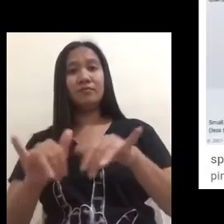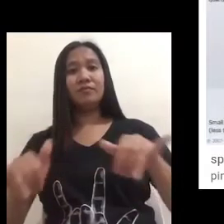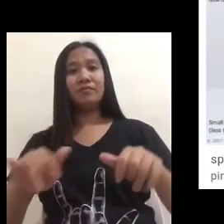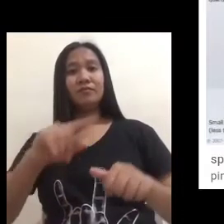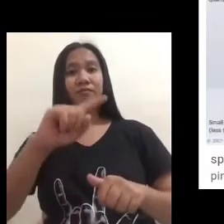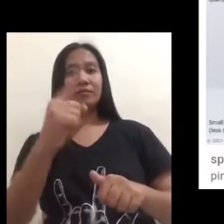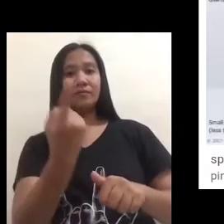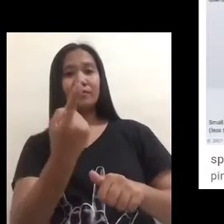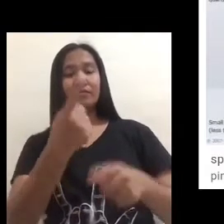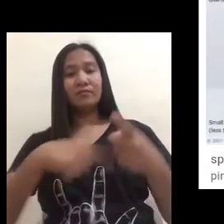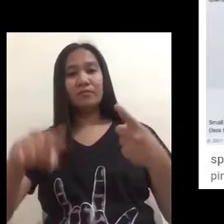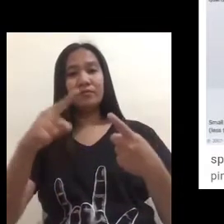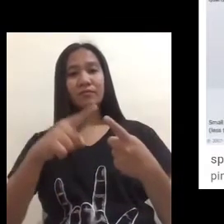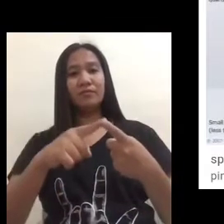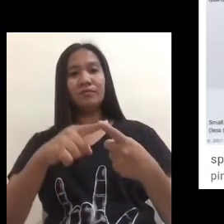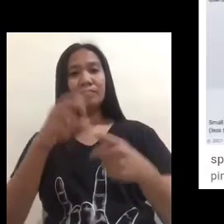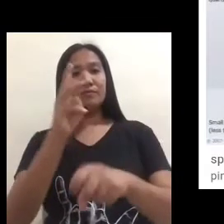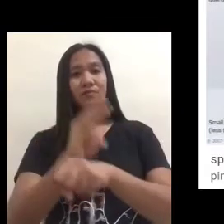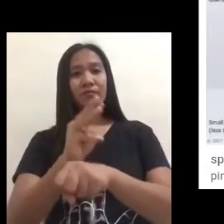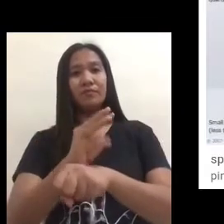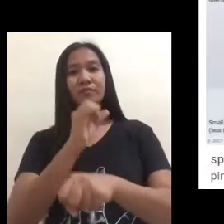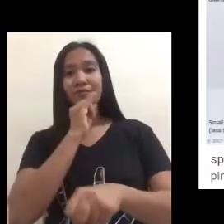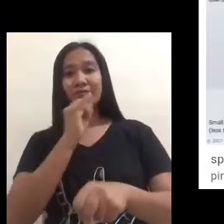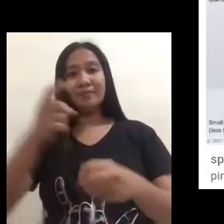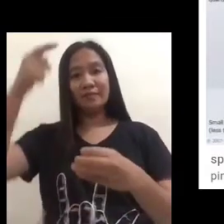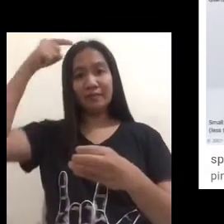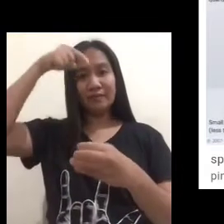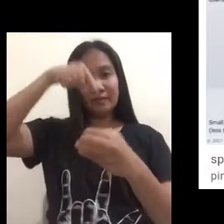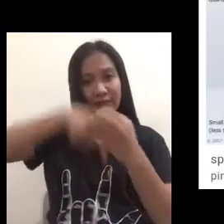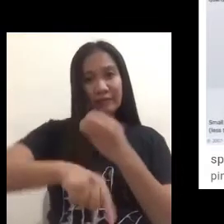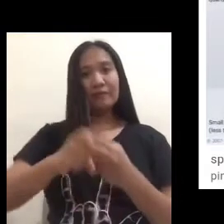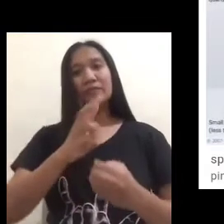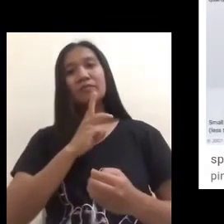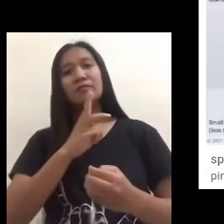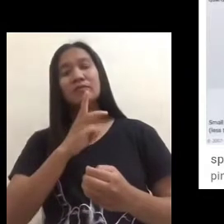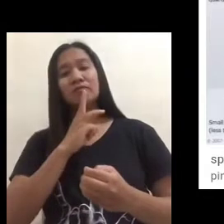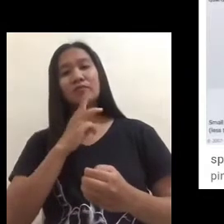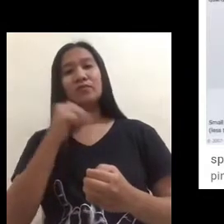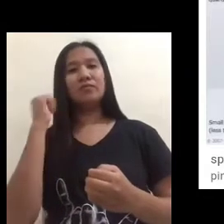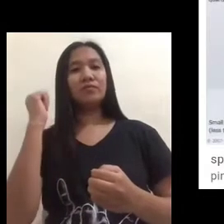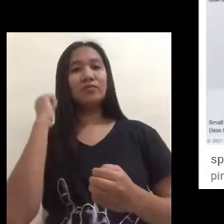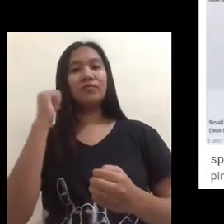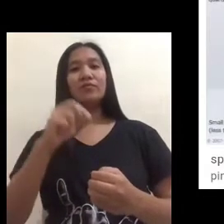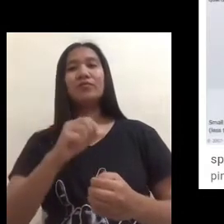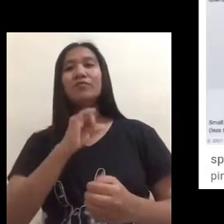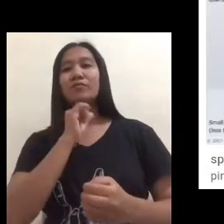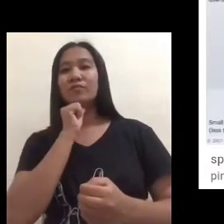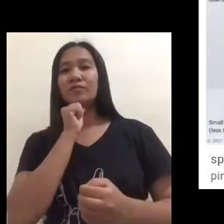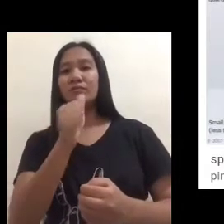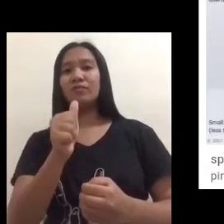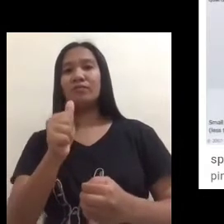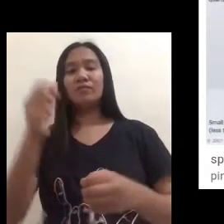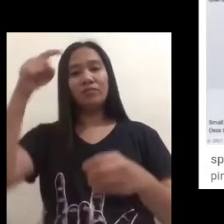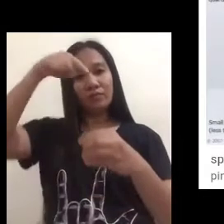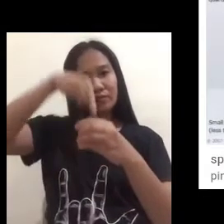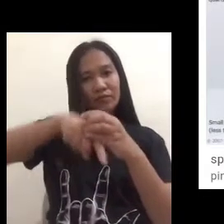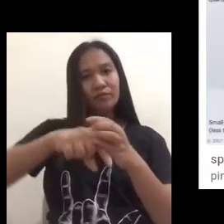gravity there are two weights that will be measured first is when the mineral is not